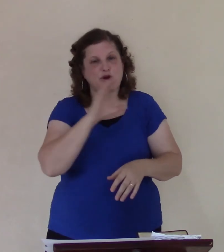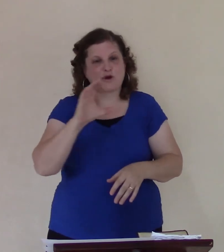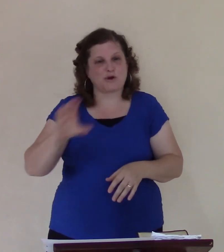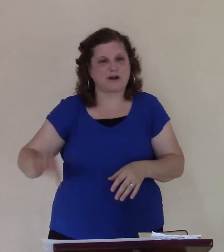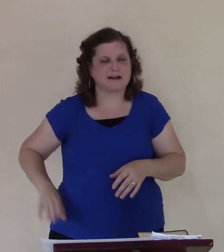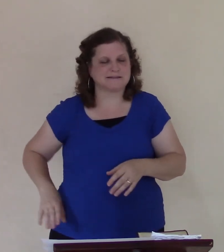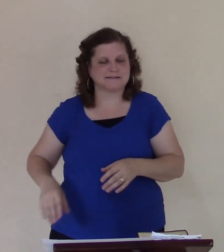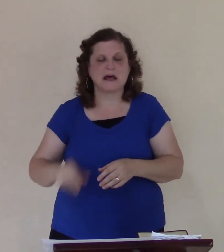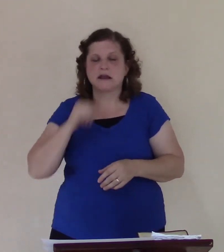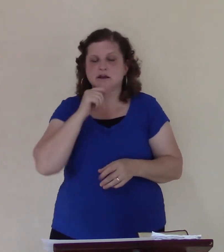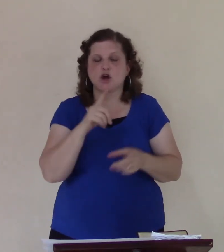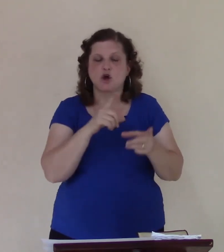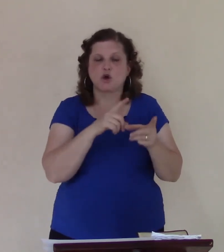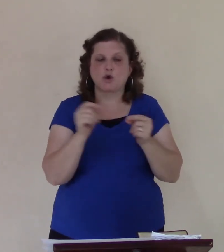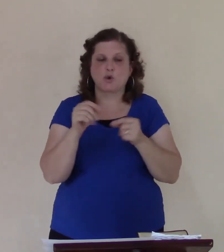with this look on her face,